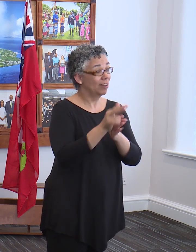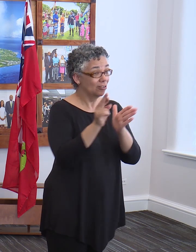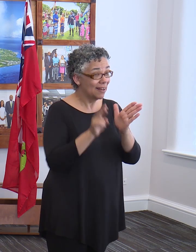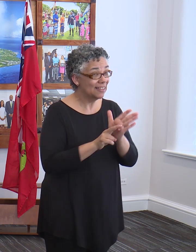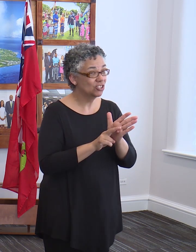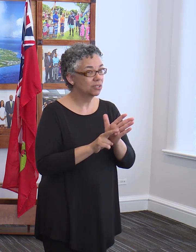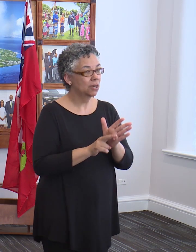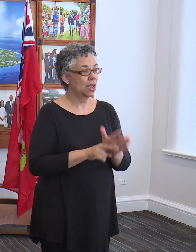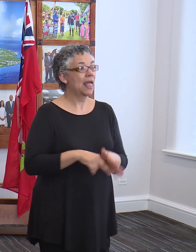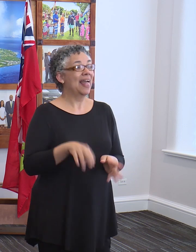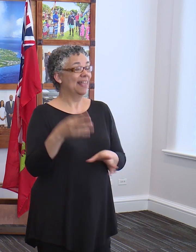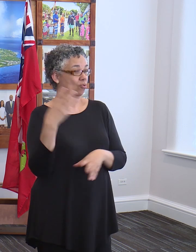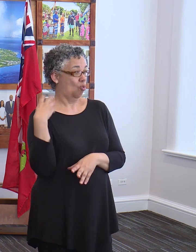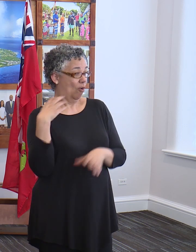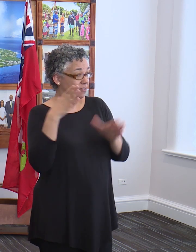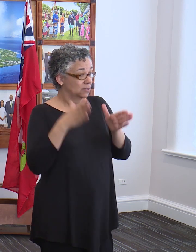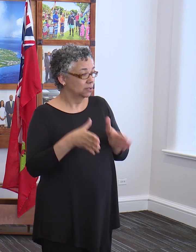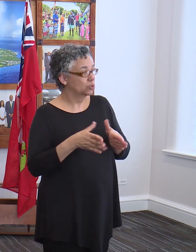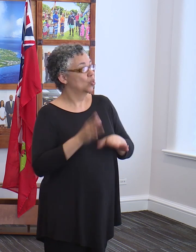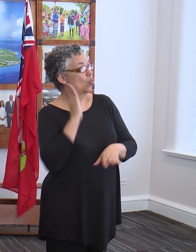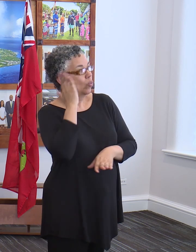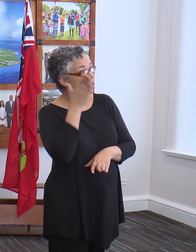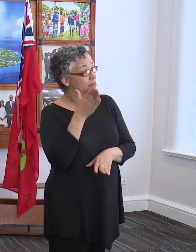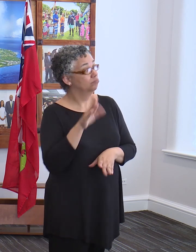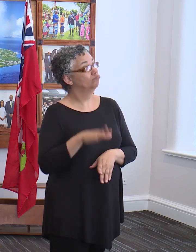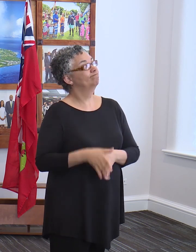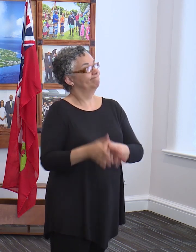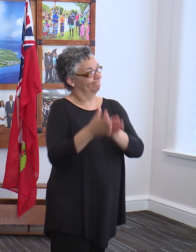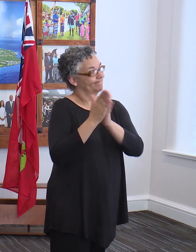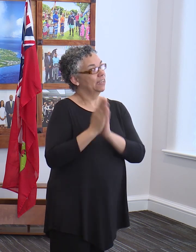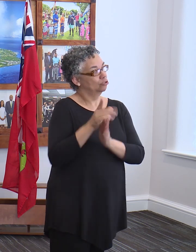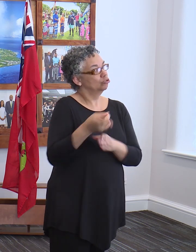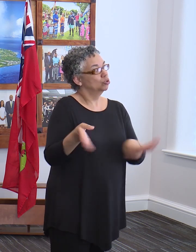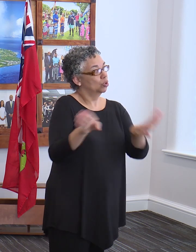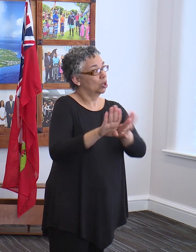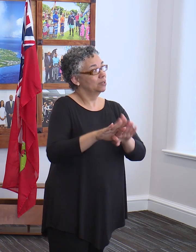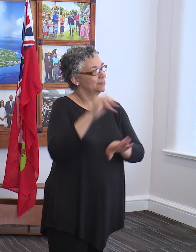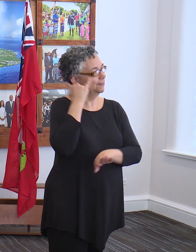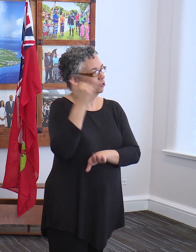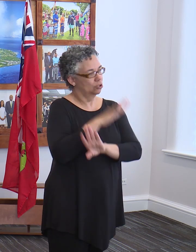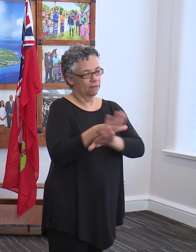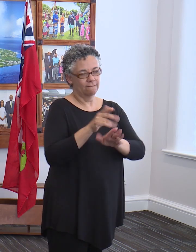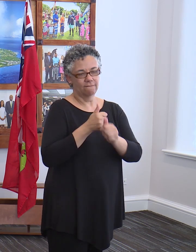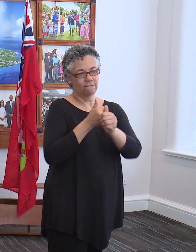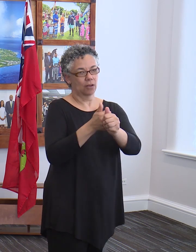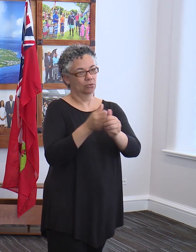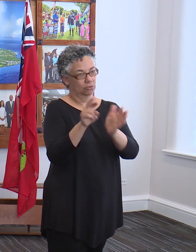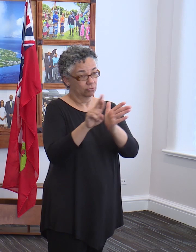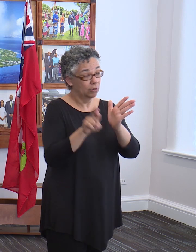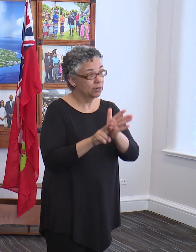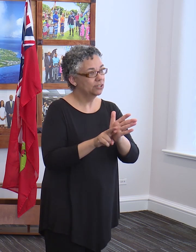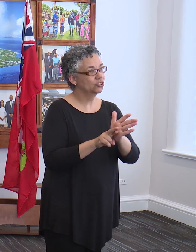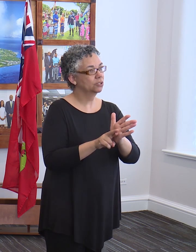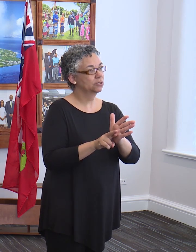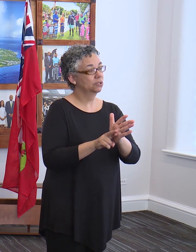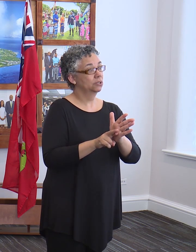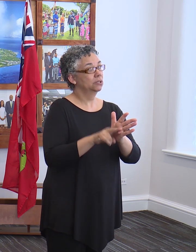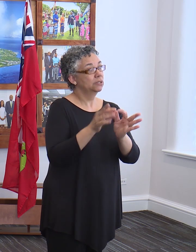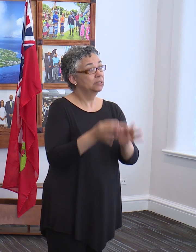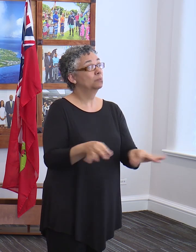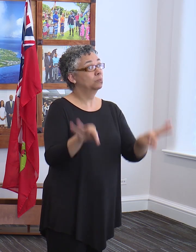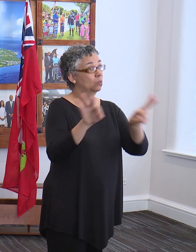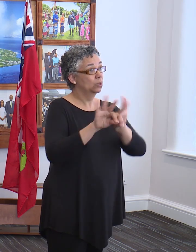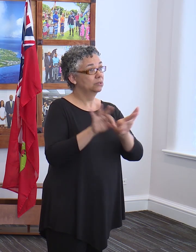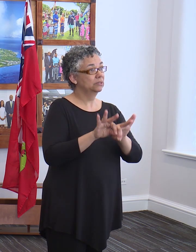enforcement officers will request businesses to close if they are not following these regulations. It makes sense for companies to